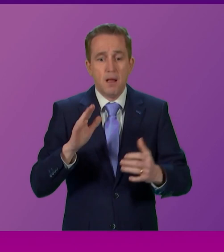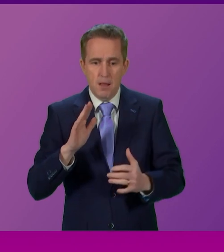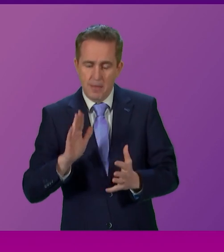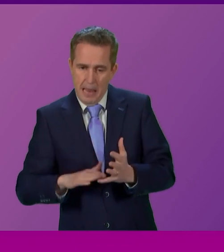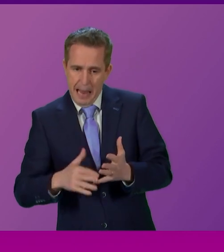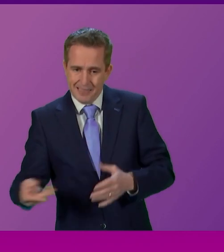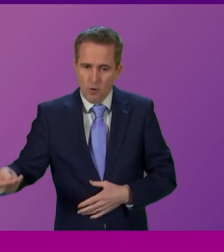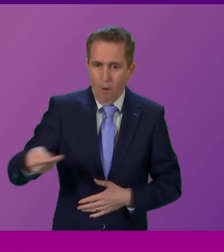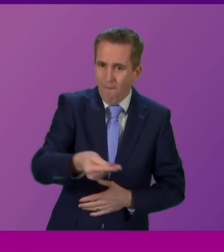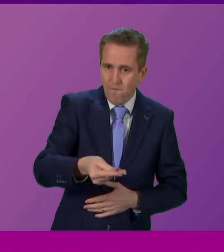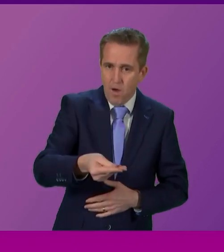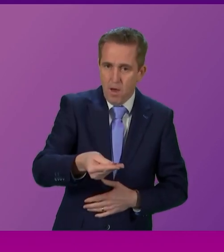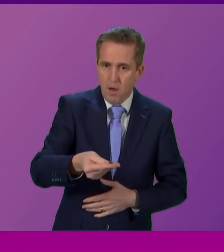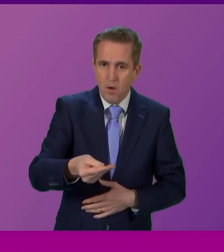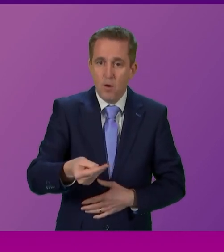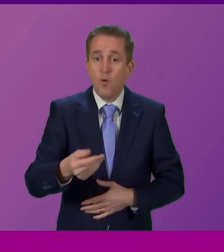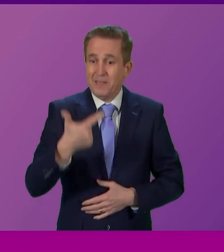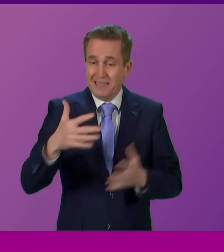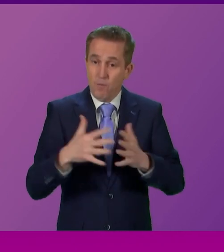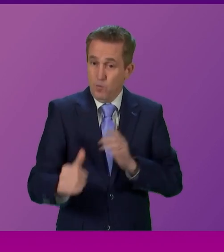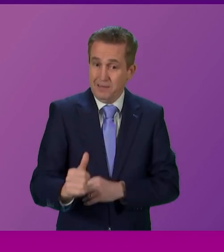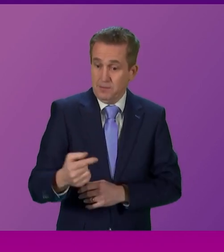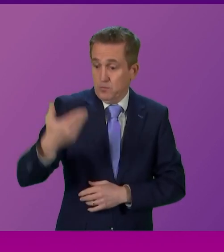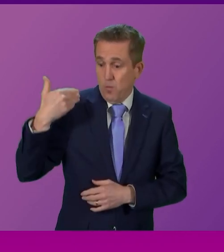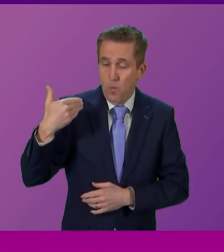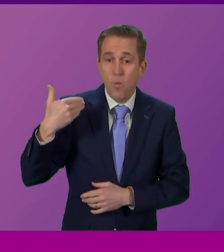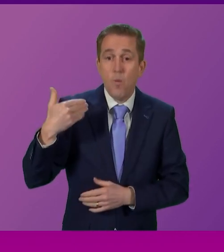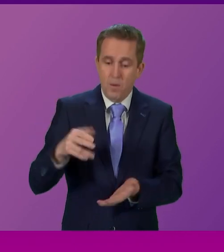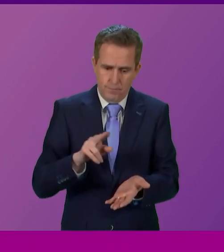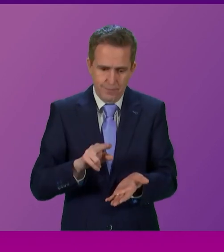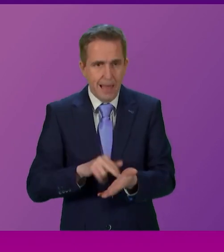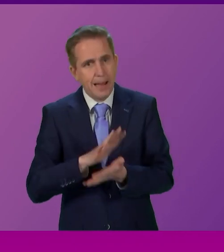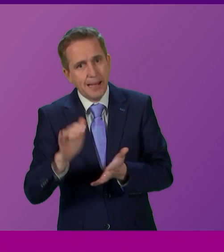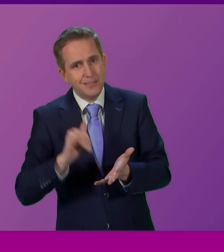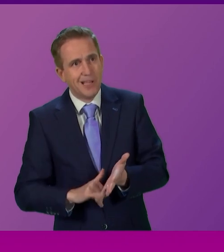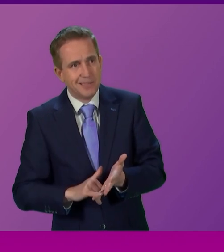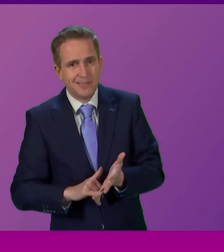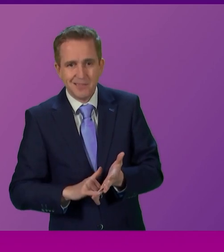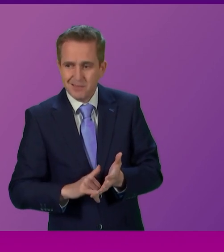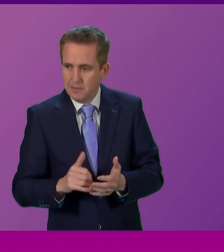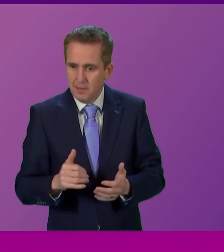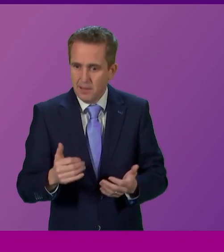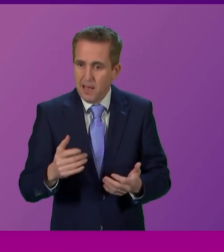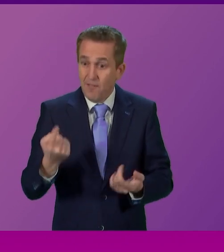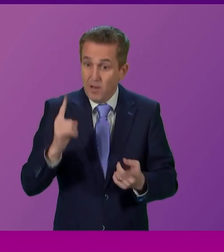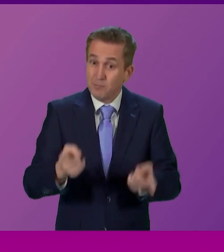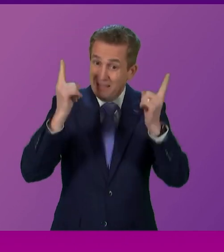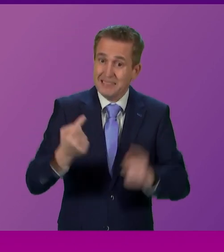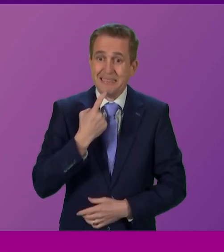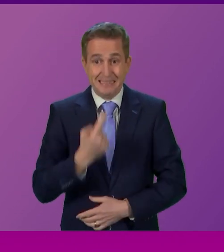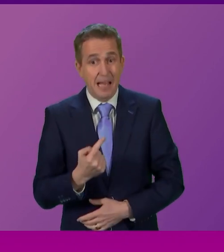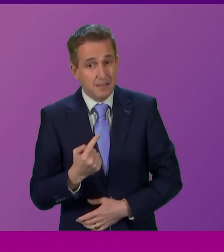sanctioned by this government was seven weeks ago. Our NHS, by the First Minister's account, is in an